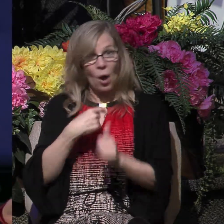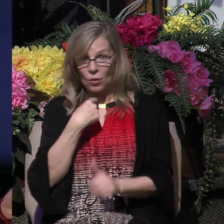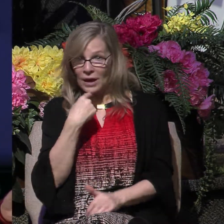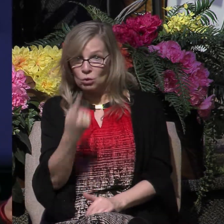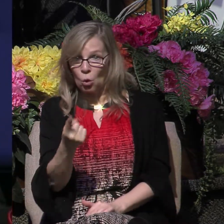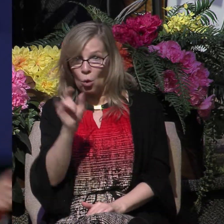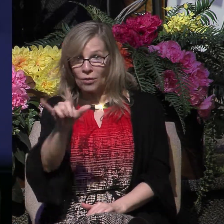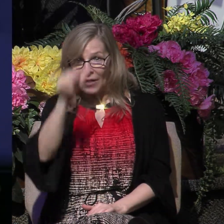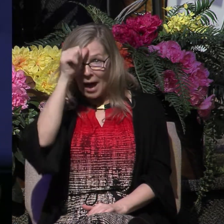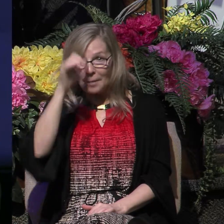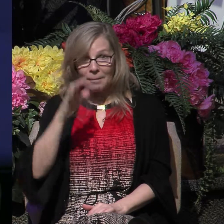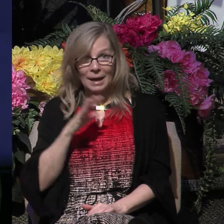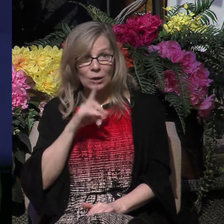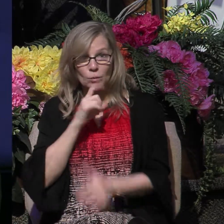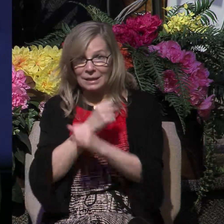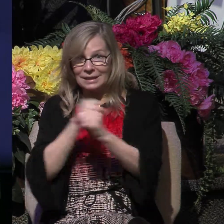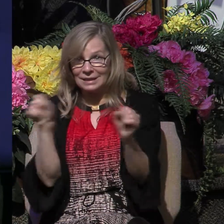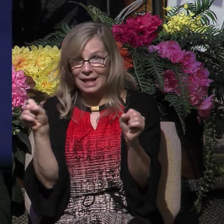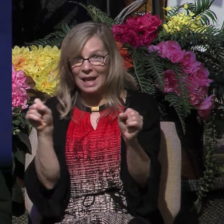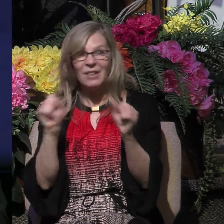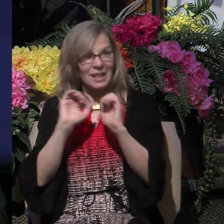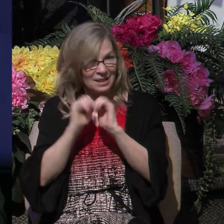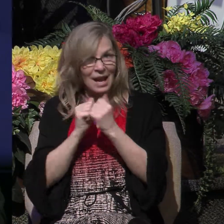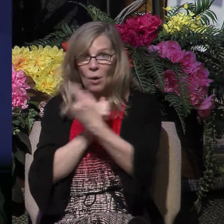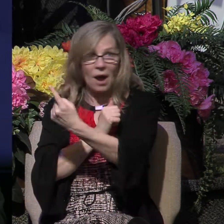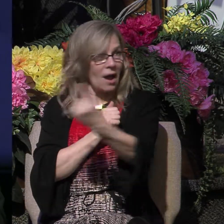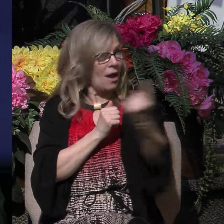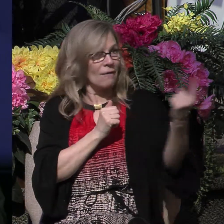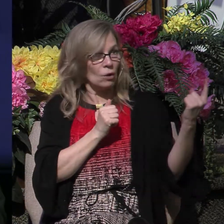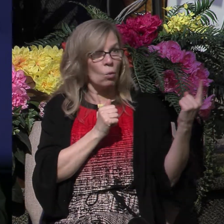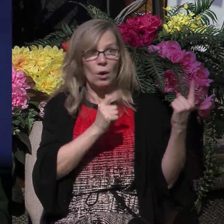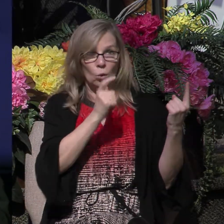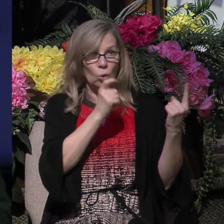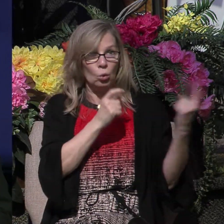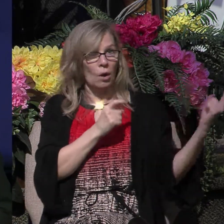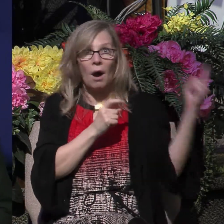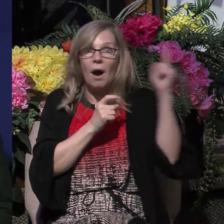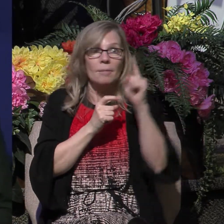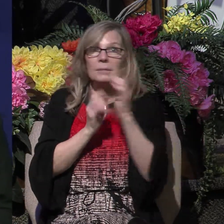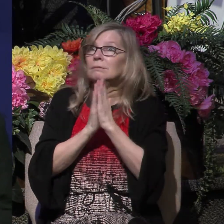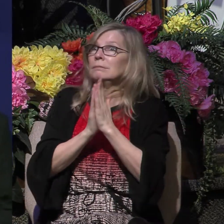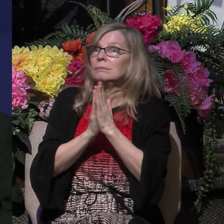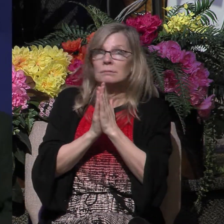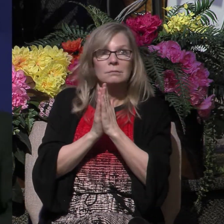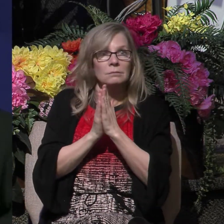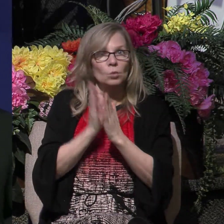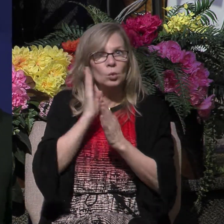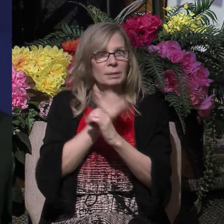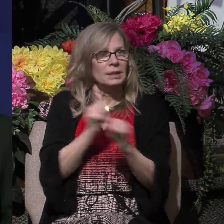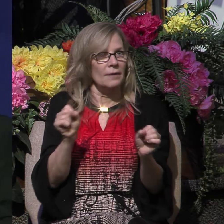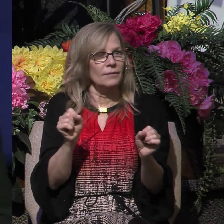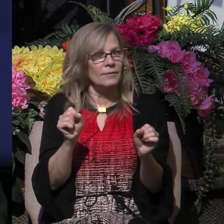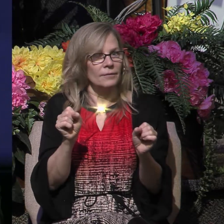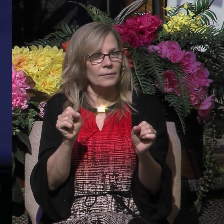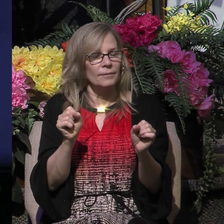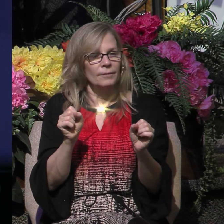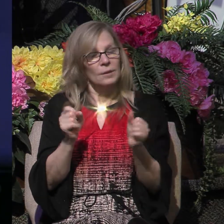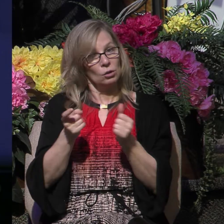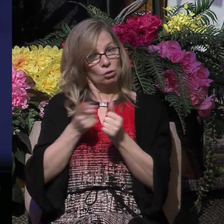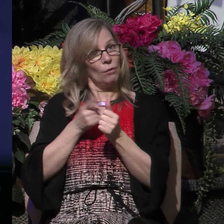to be saved is how anyone and everyone who comes to Christ is to be saved. First of all, Paul and Silas directed this